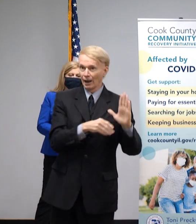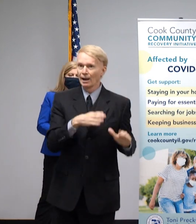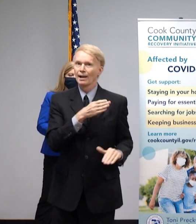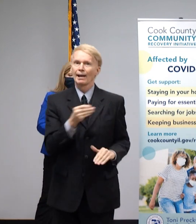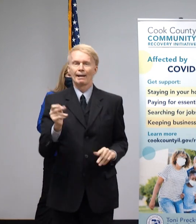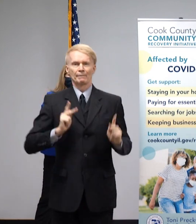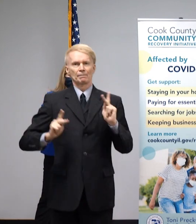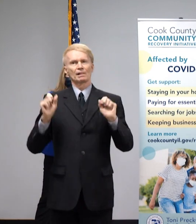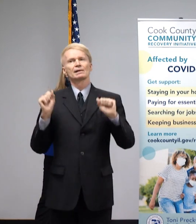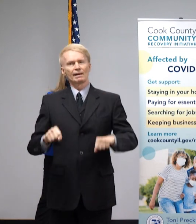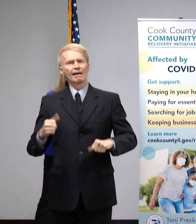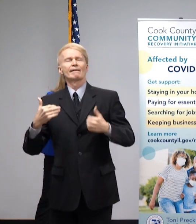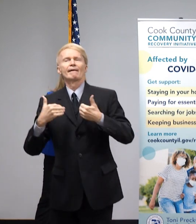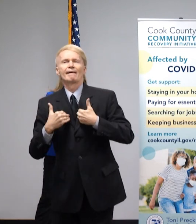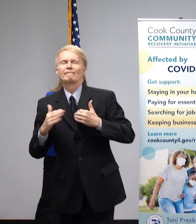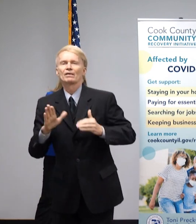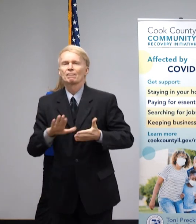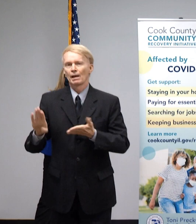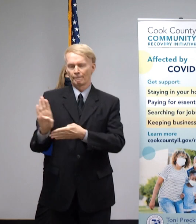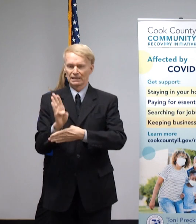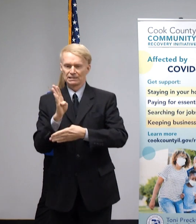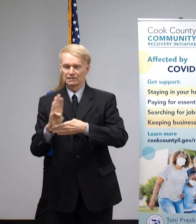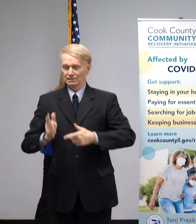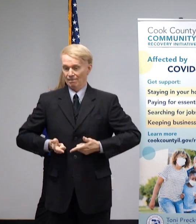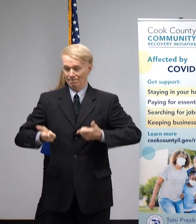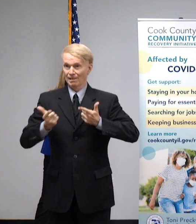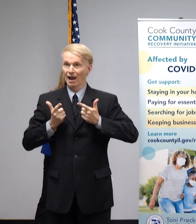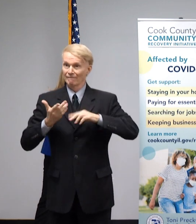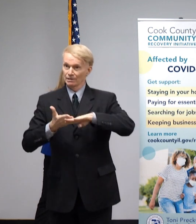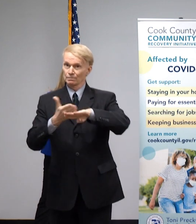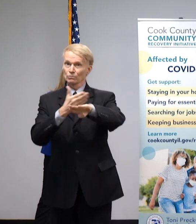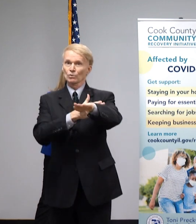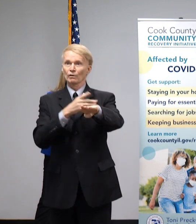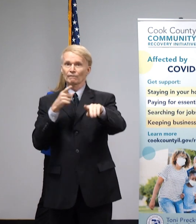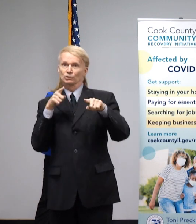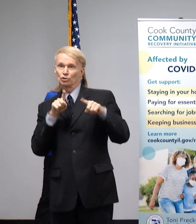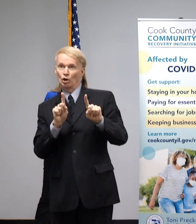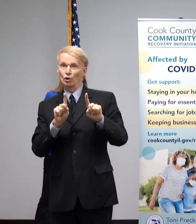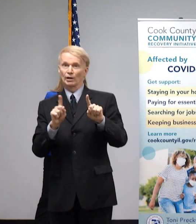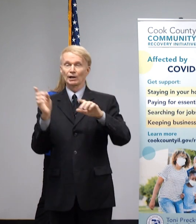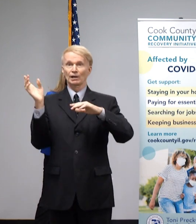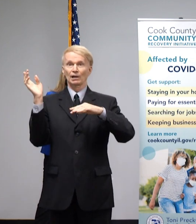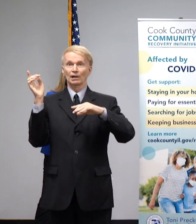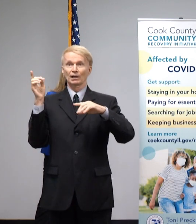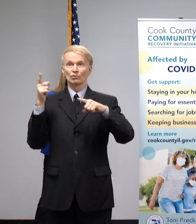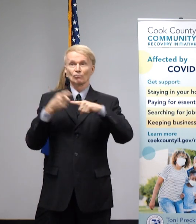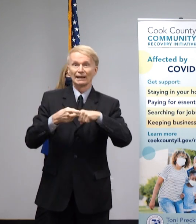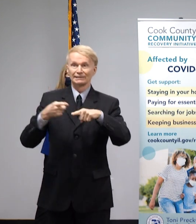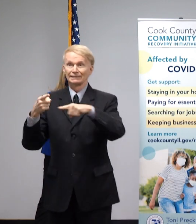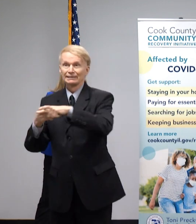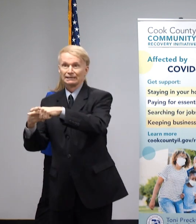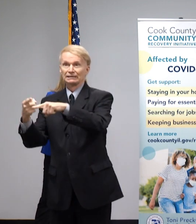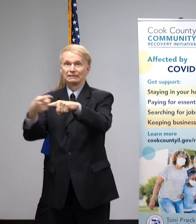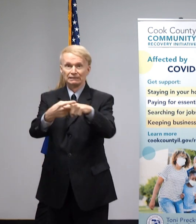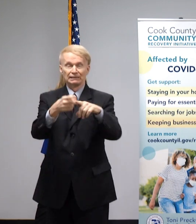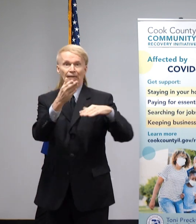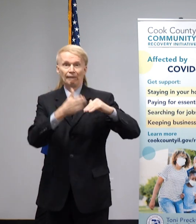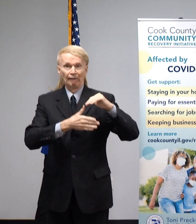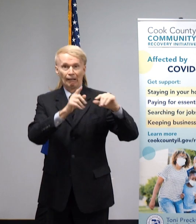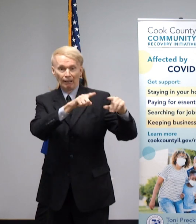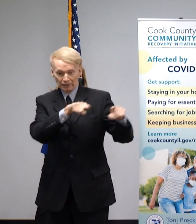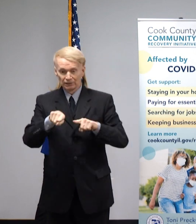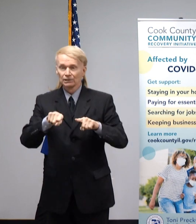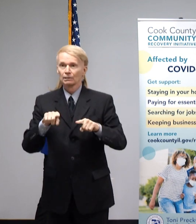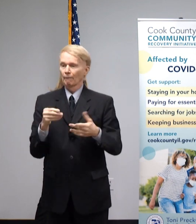on people's livelihoods and communities after the immediate crisis ends. Money injected into households